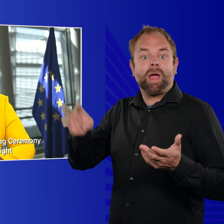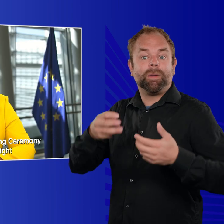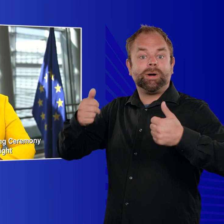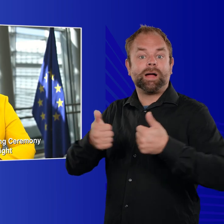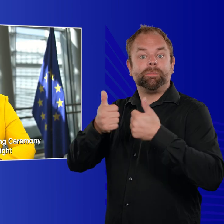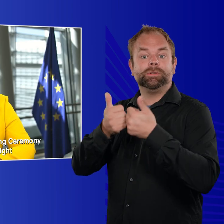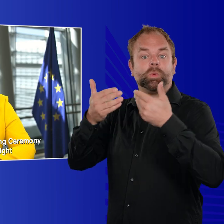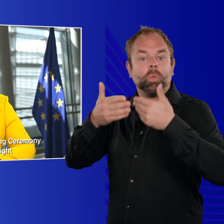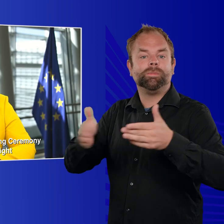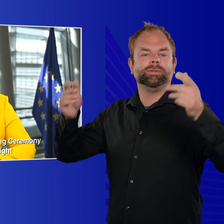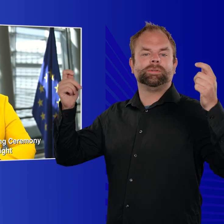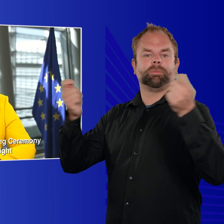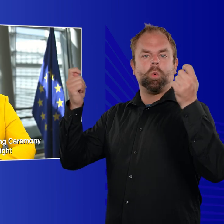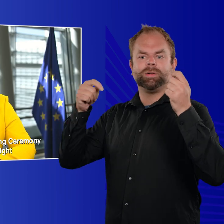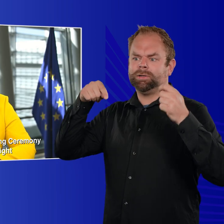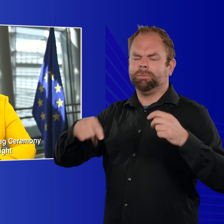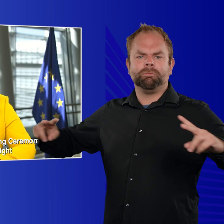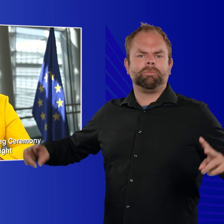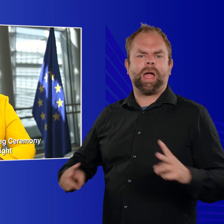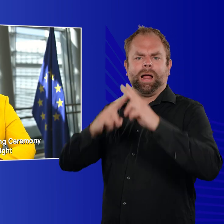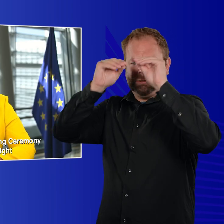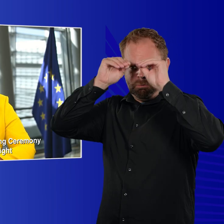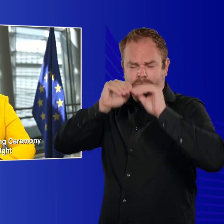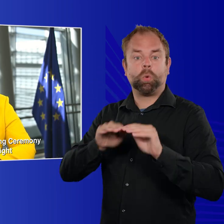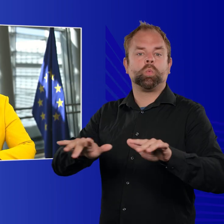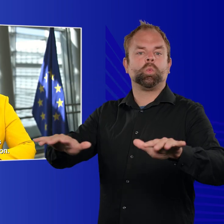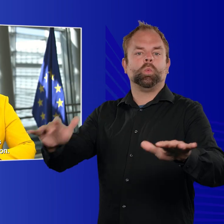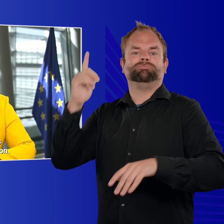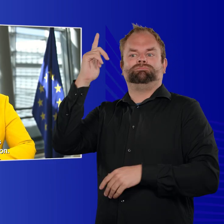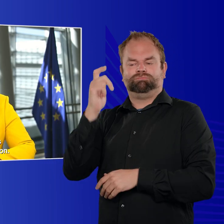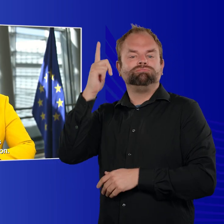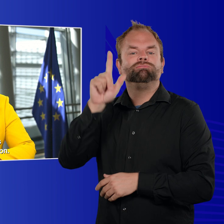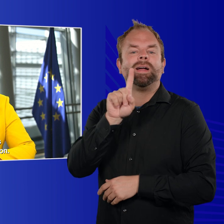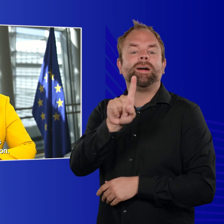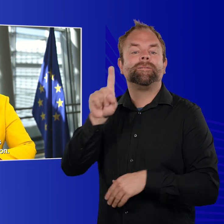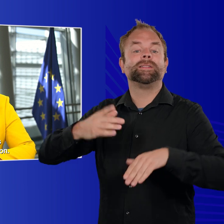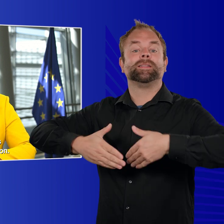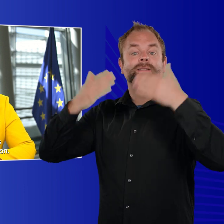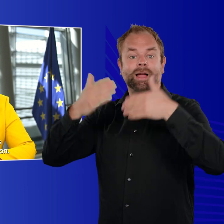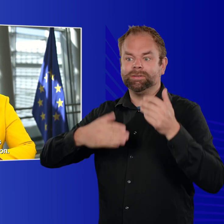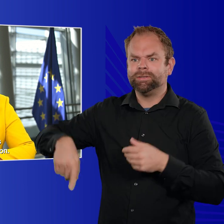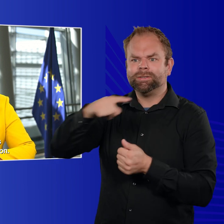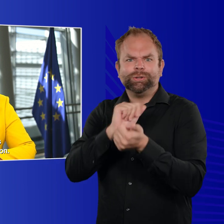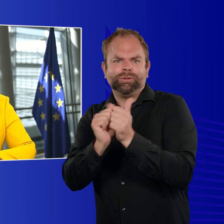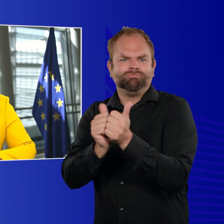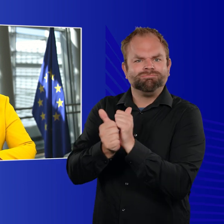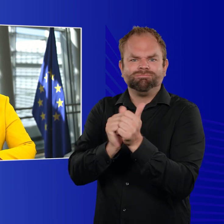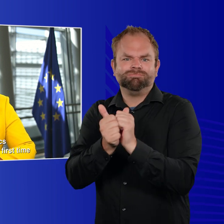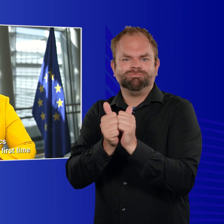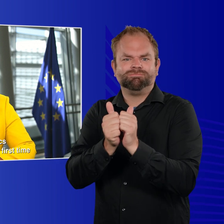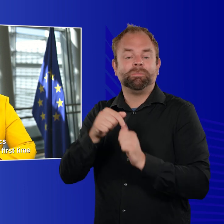The Paralympic Games opening ceremony will light up Paris tonight and ignite 11 days of thrilling competition.